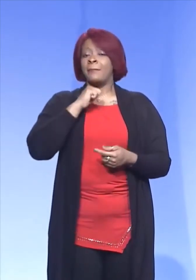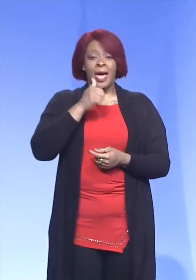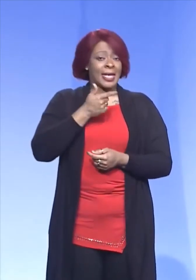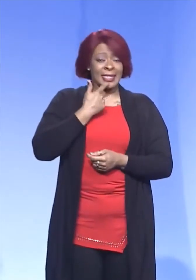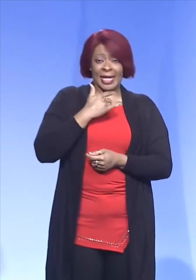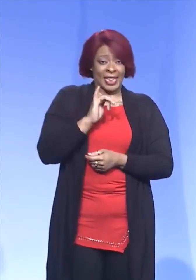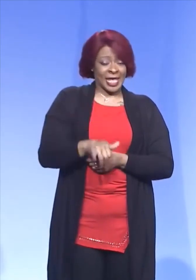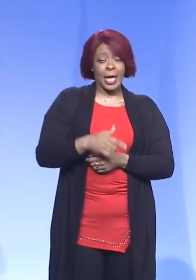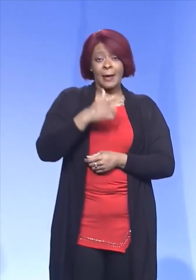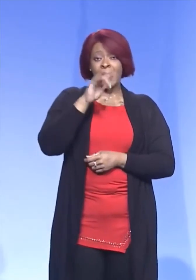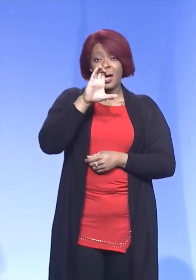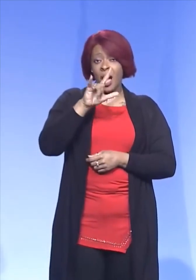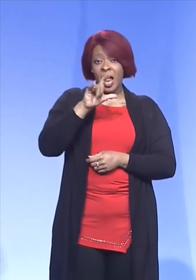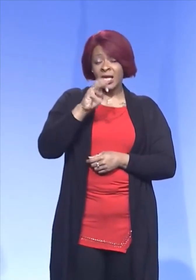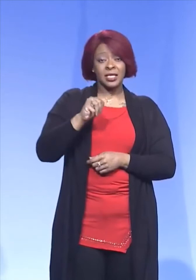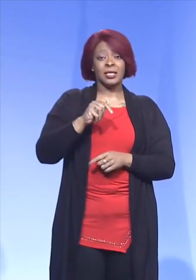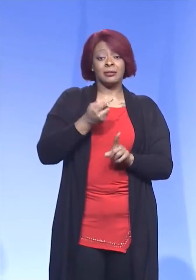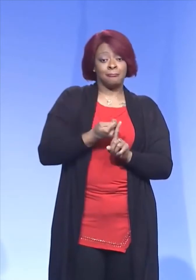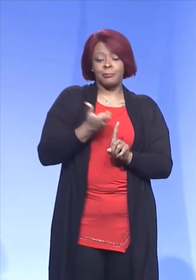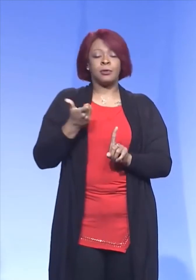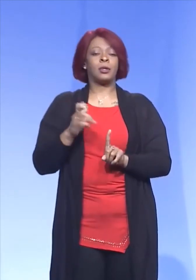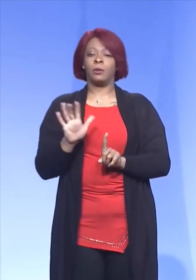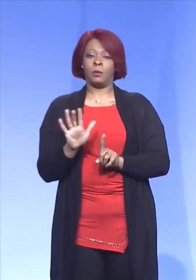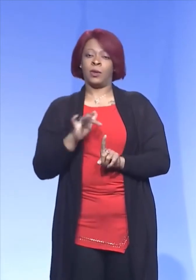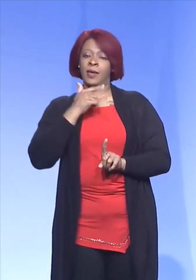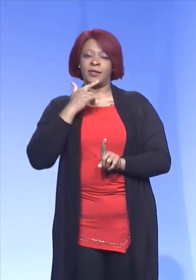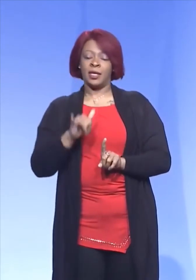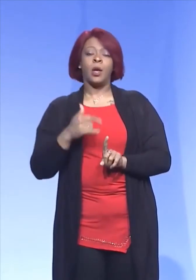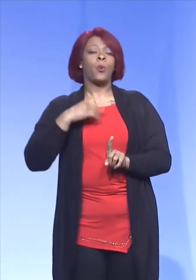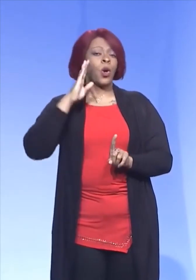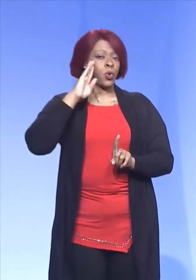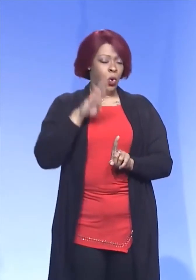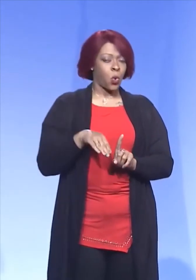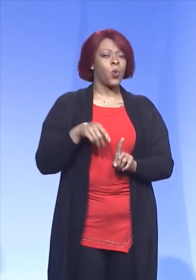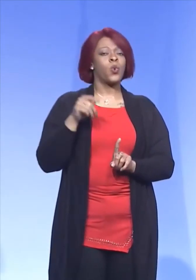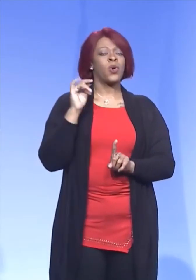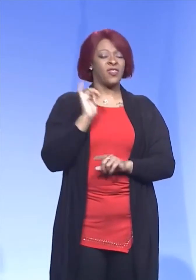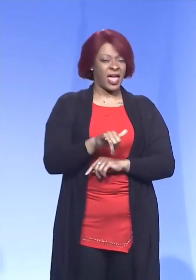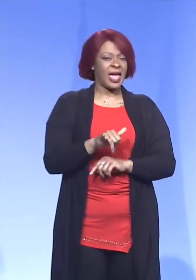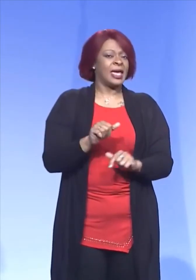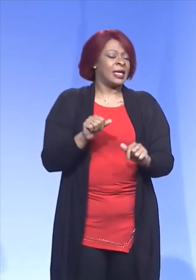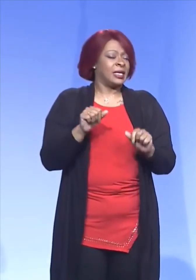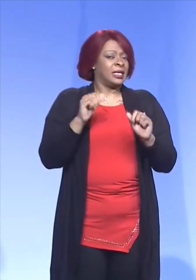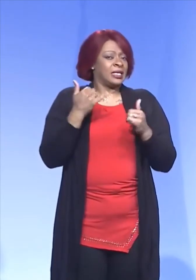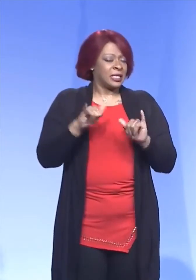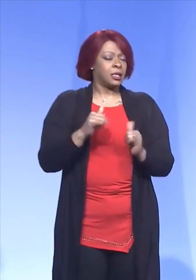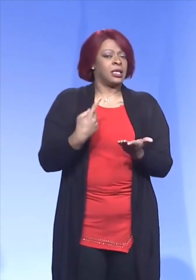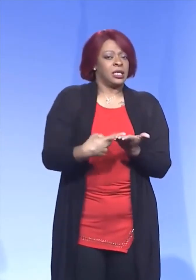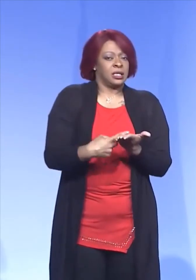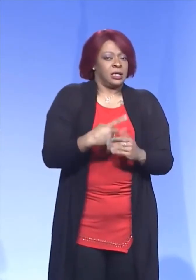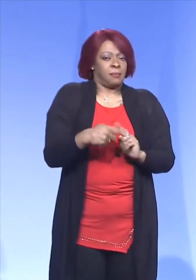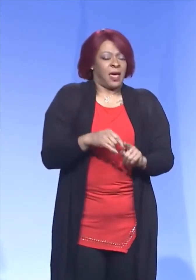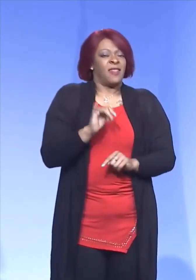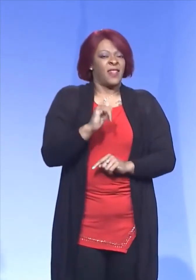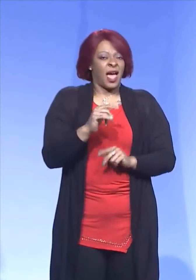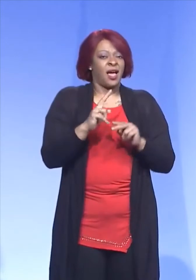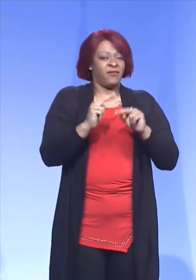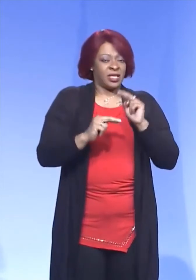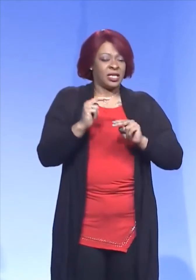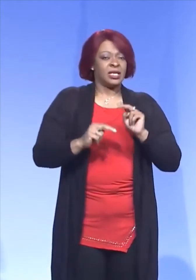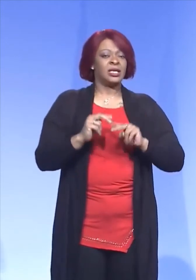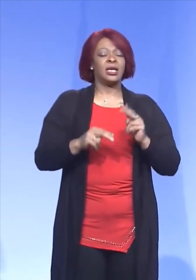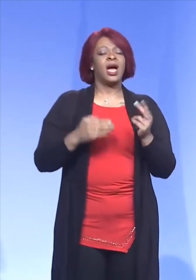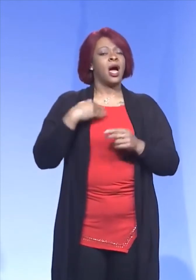that the Coliseum is off the table. I'm saying that I know that there is some discussion about it, and I know though